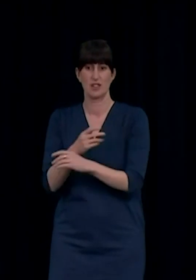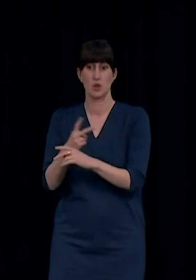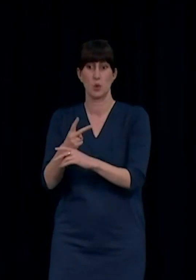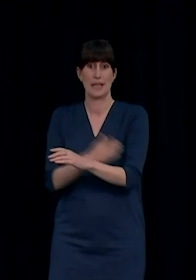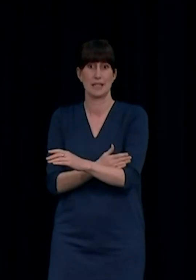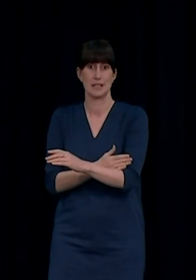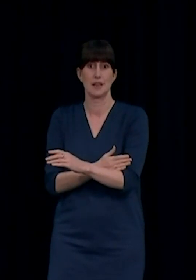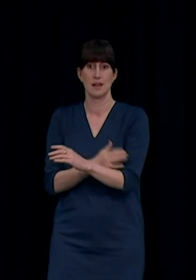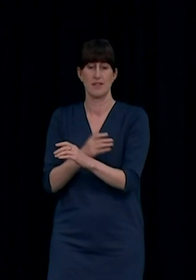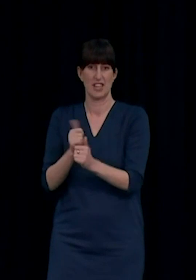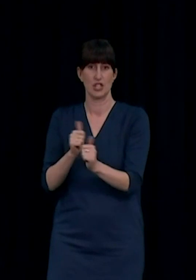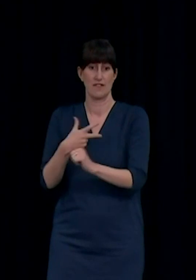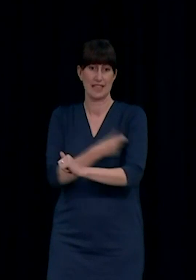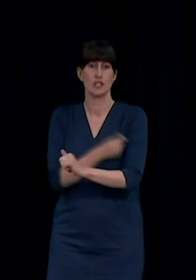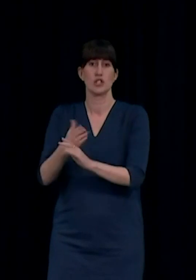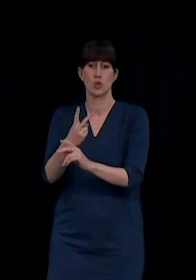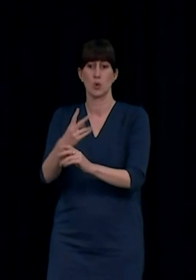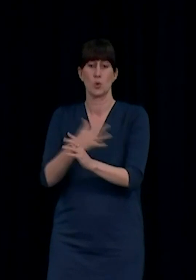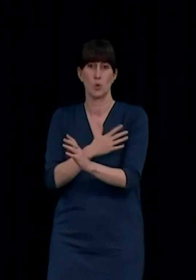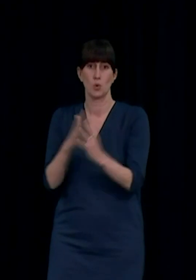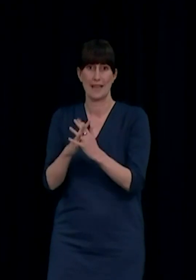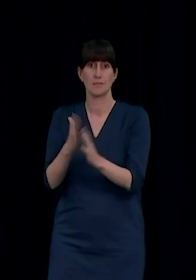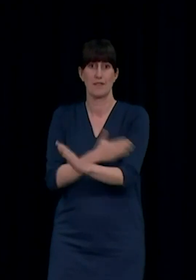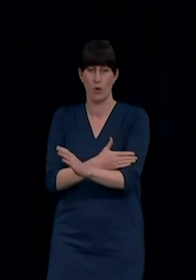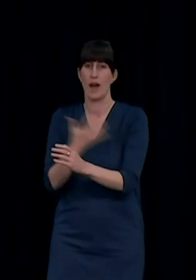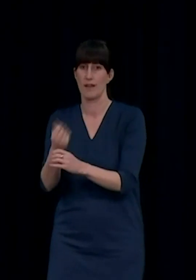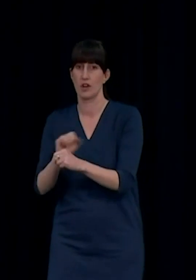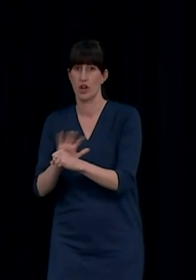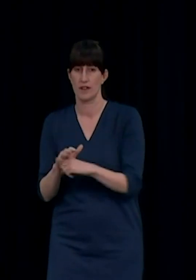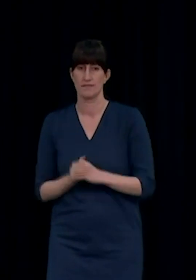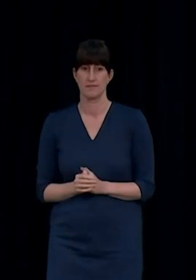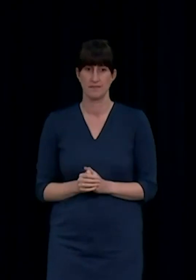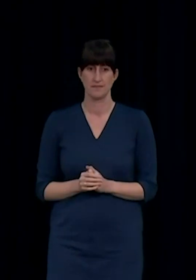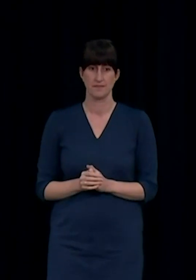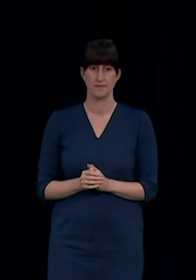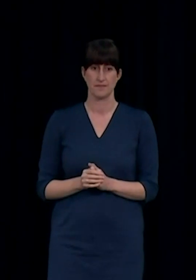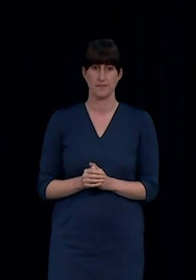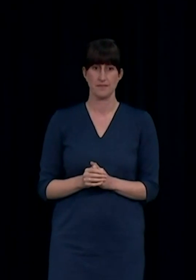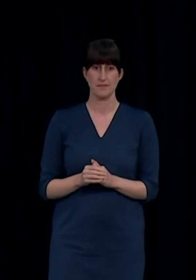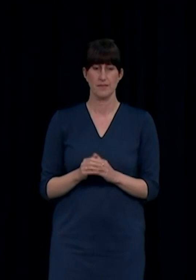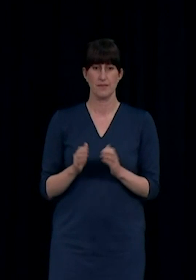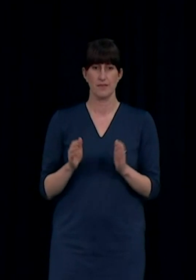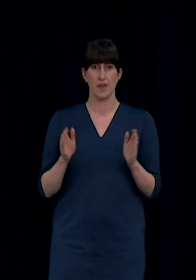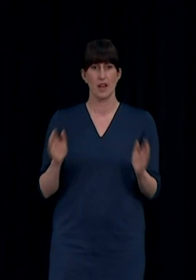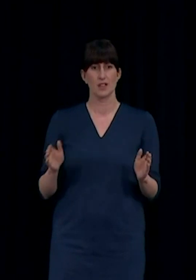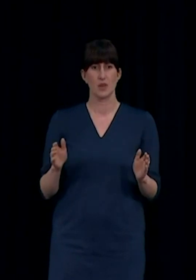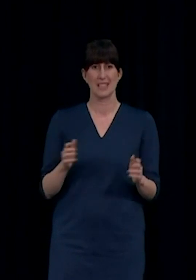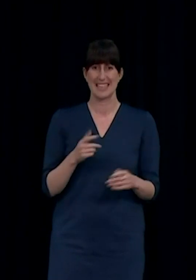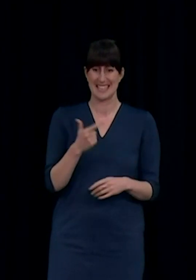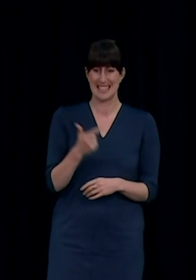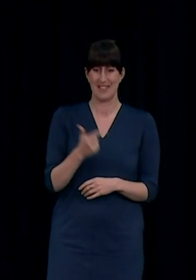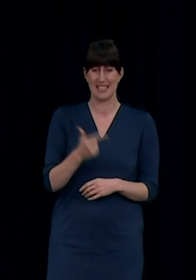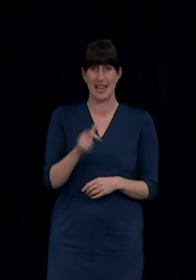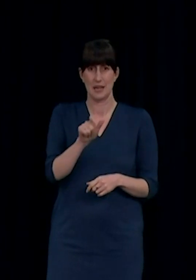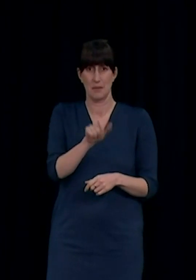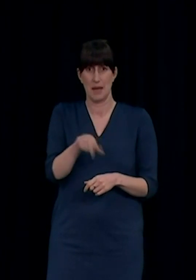The remainder have had just one dose, that's 150, or a second dose, less than 14 days before they were infected, just 17